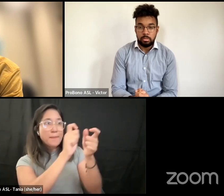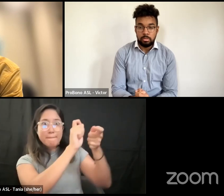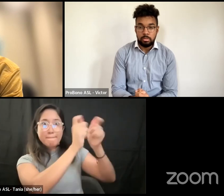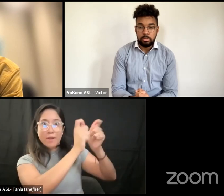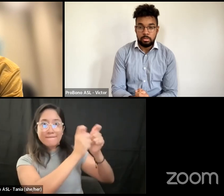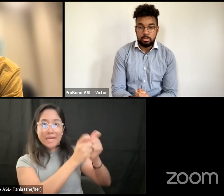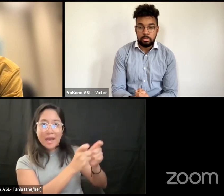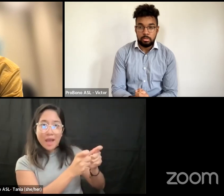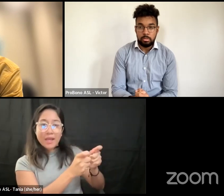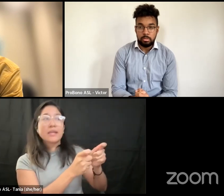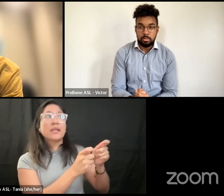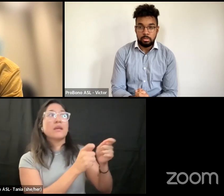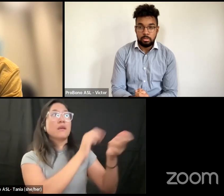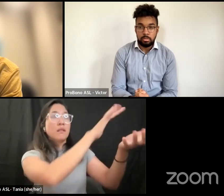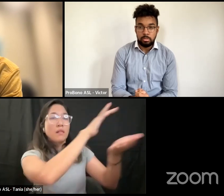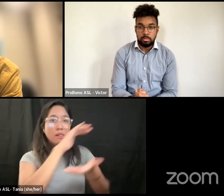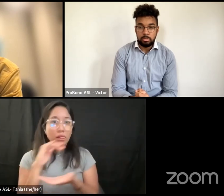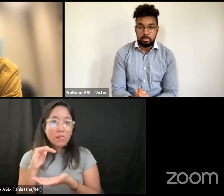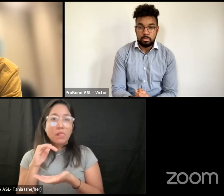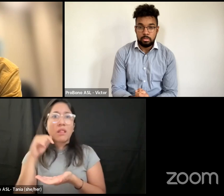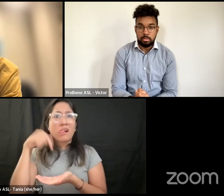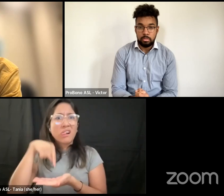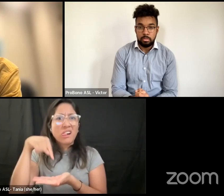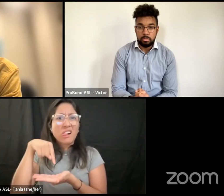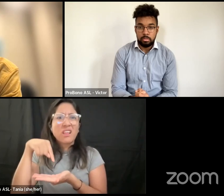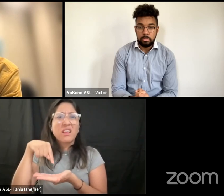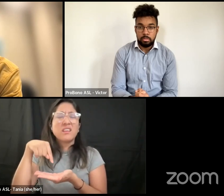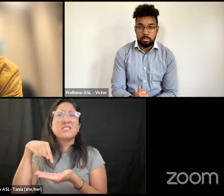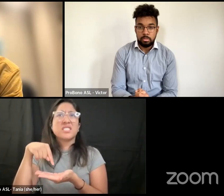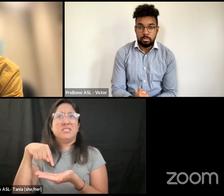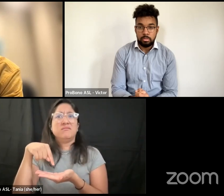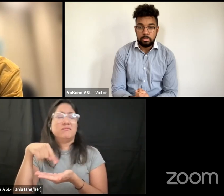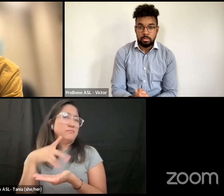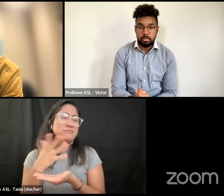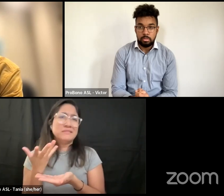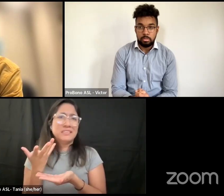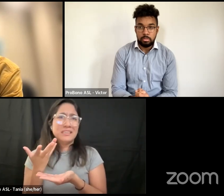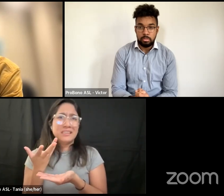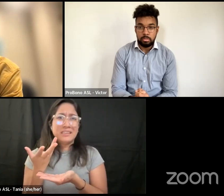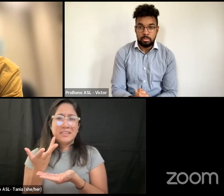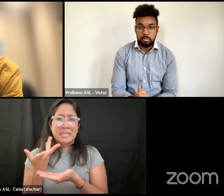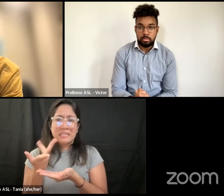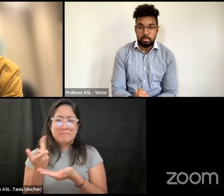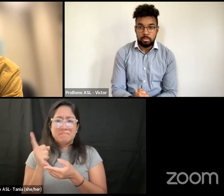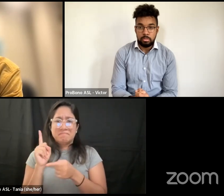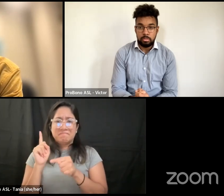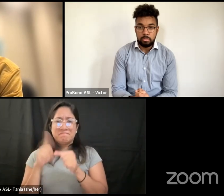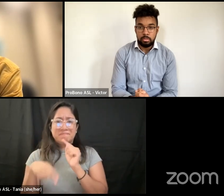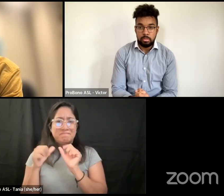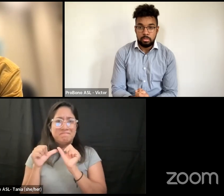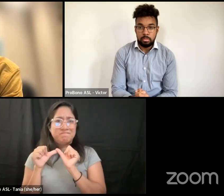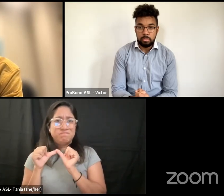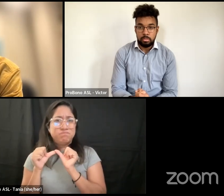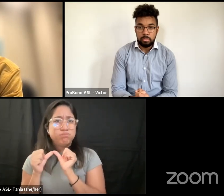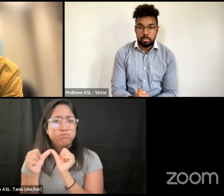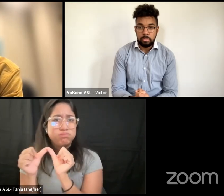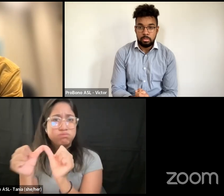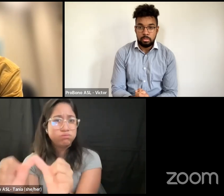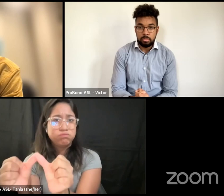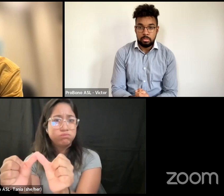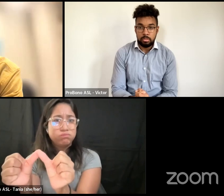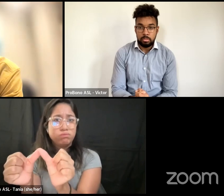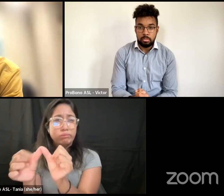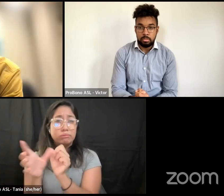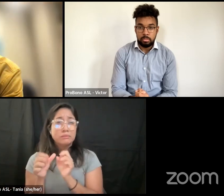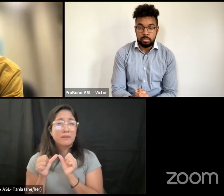a lot of this produce can't even stay up to quarter of the time that they would usually have stayed